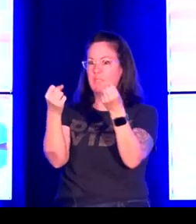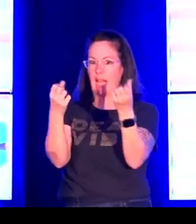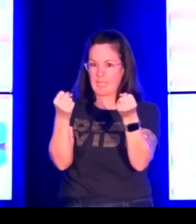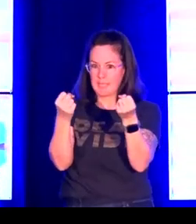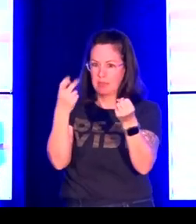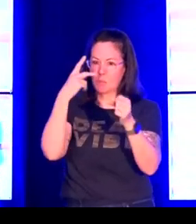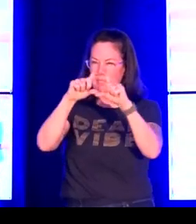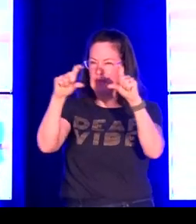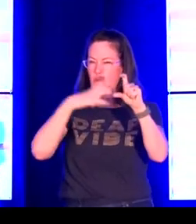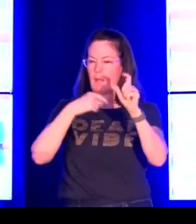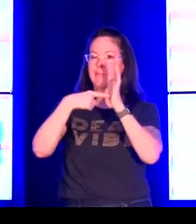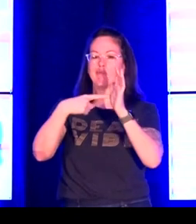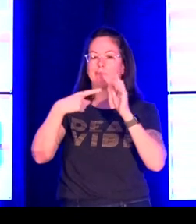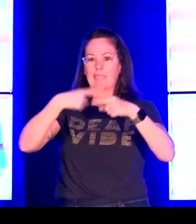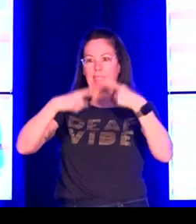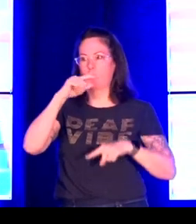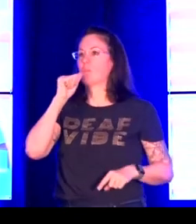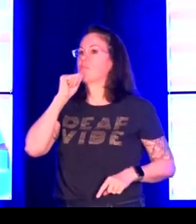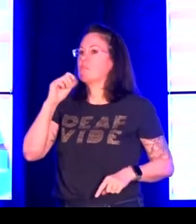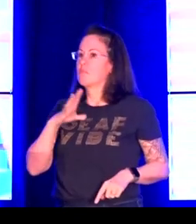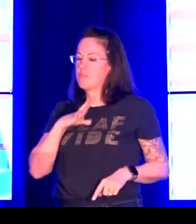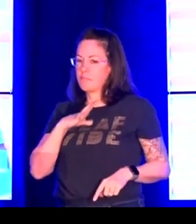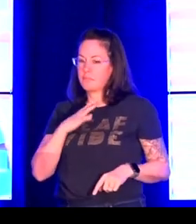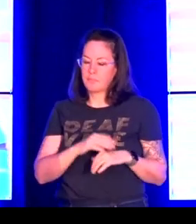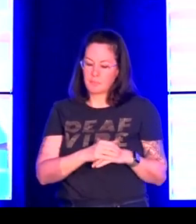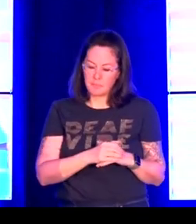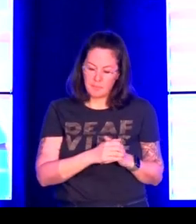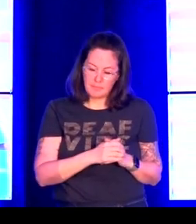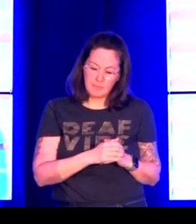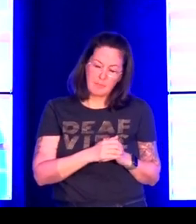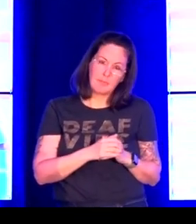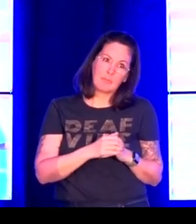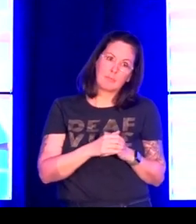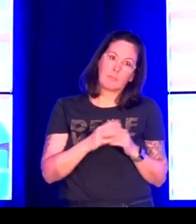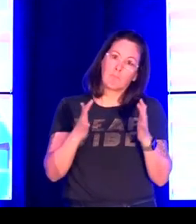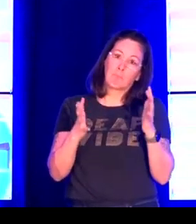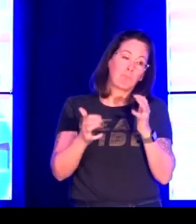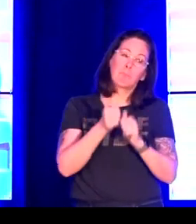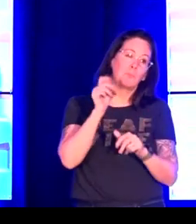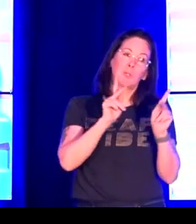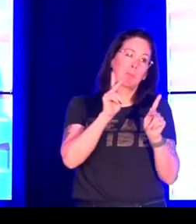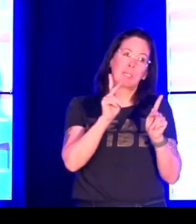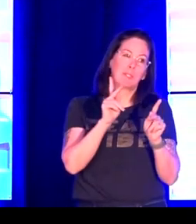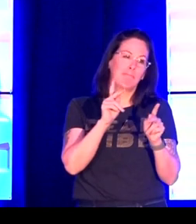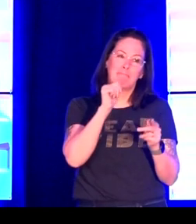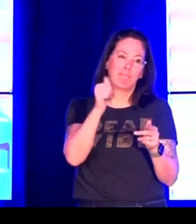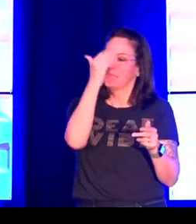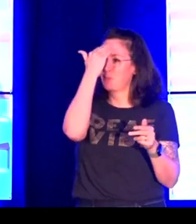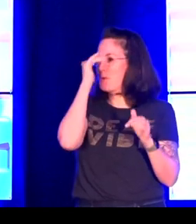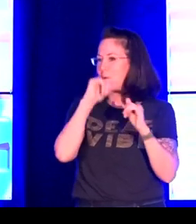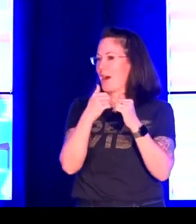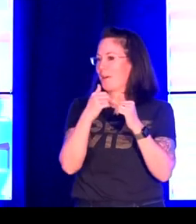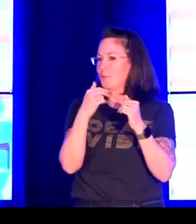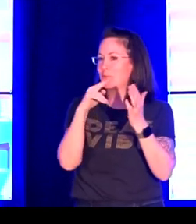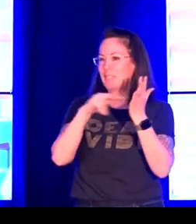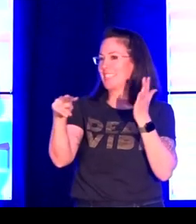notation system which is meant to represent the phonological form of a sign again in this case it's woman